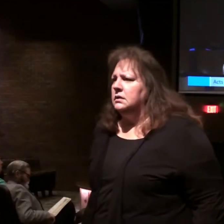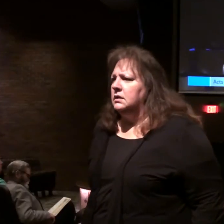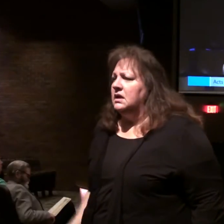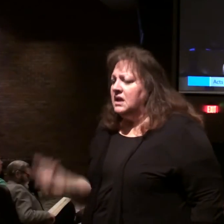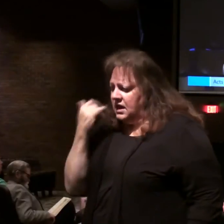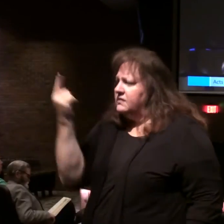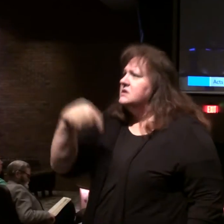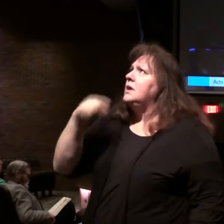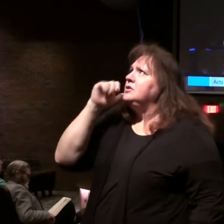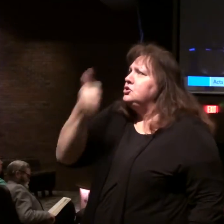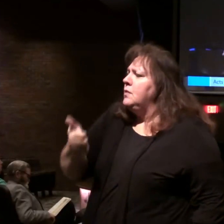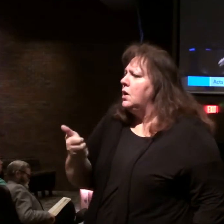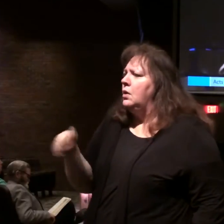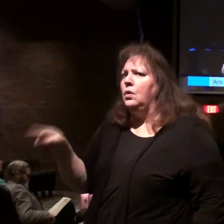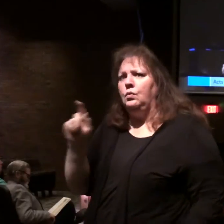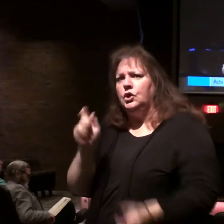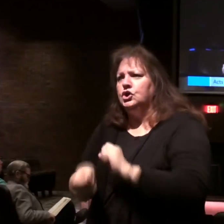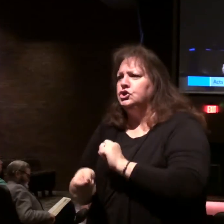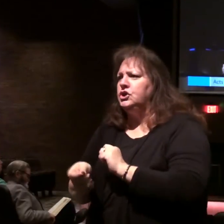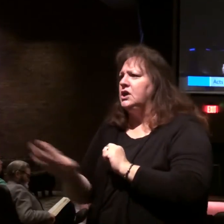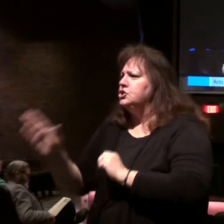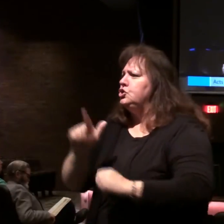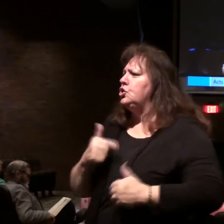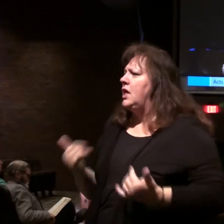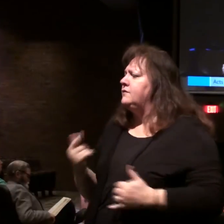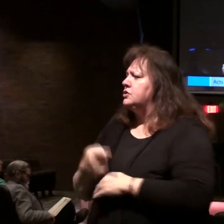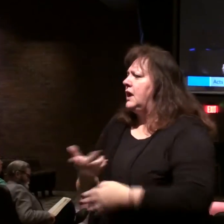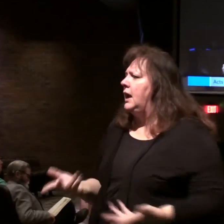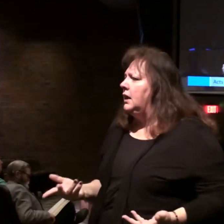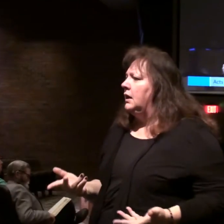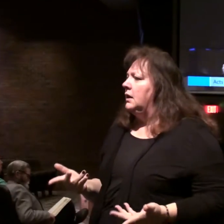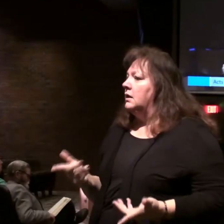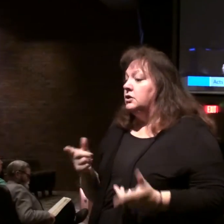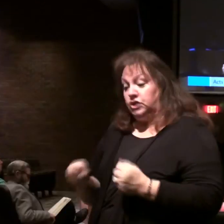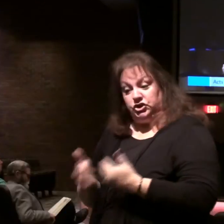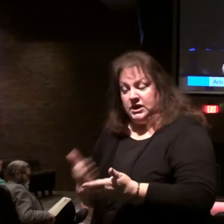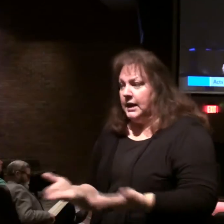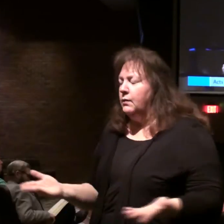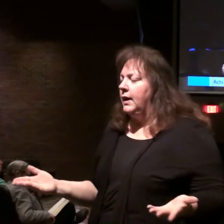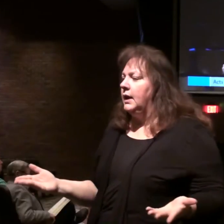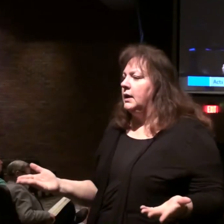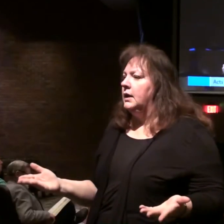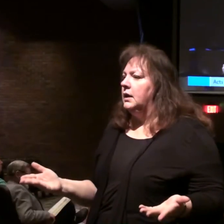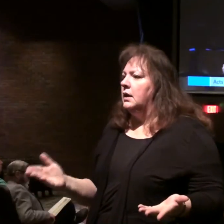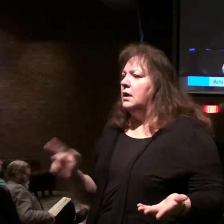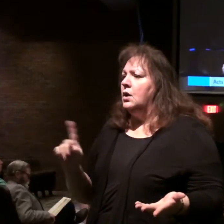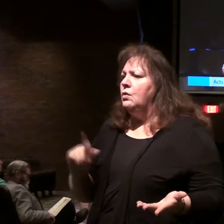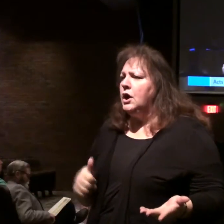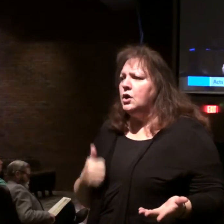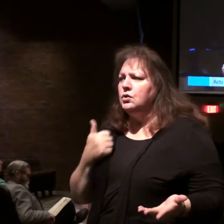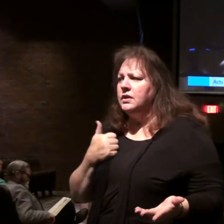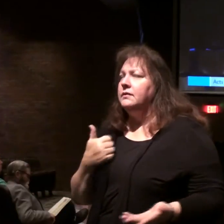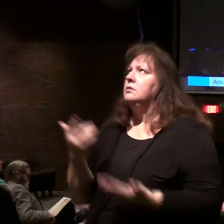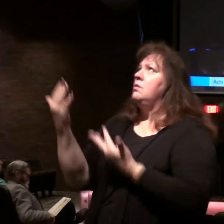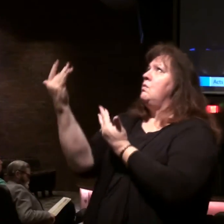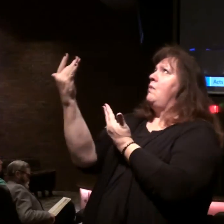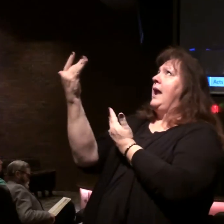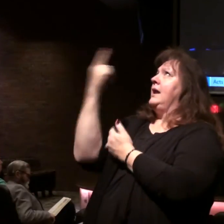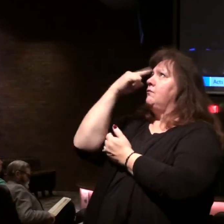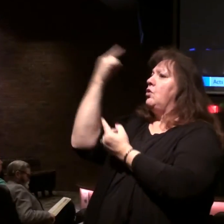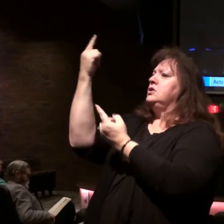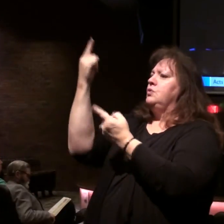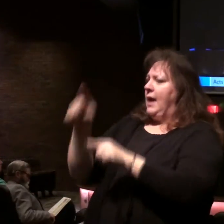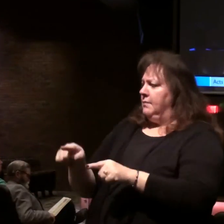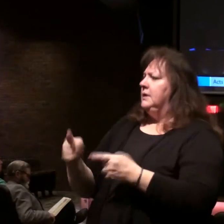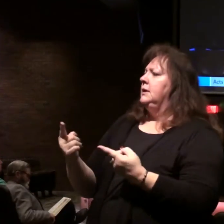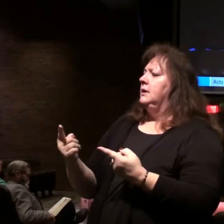If he's coming tomorrow, what are you going to change in your life? Change him. We're to be living in expectations. They were to